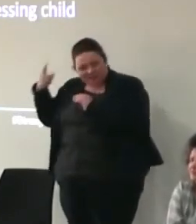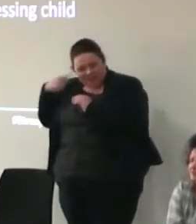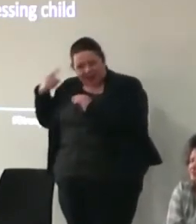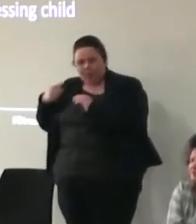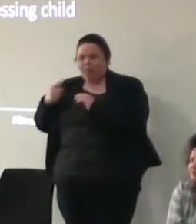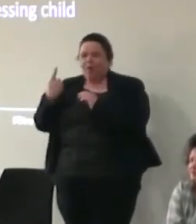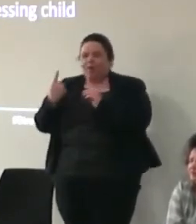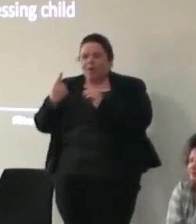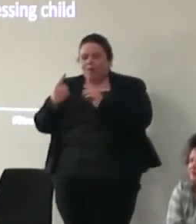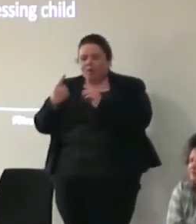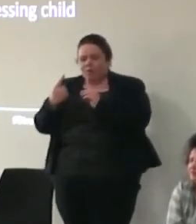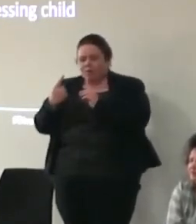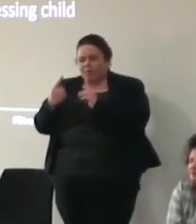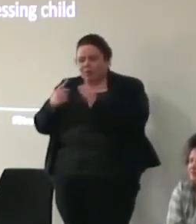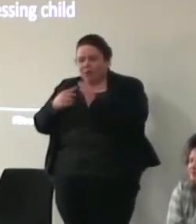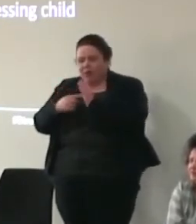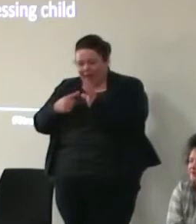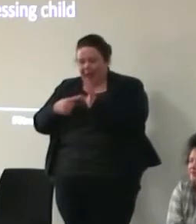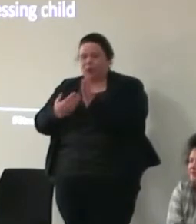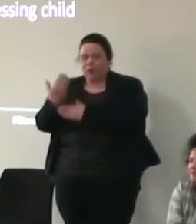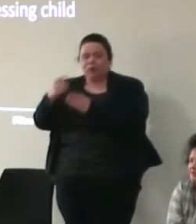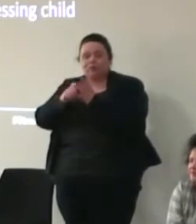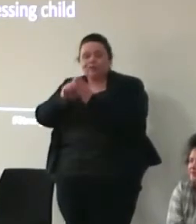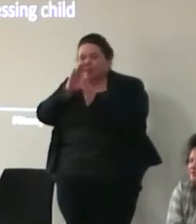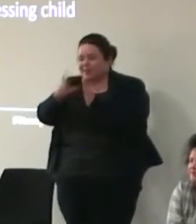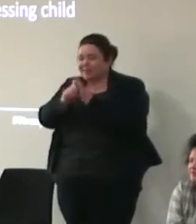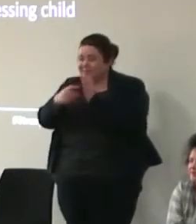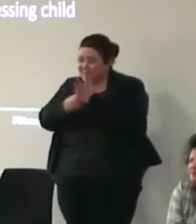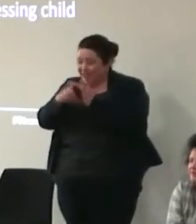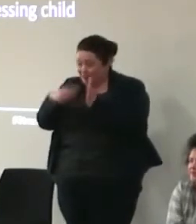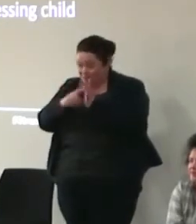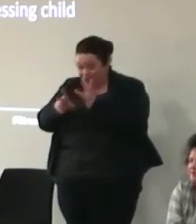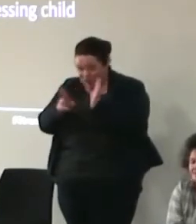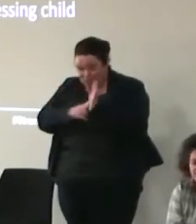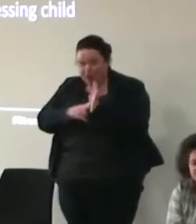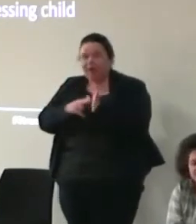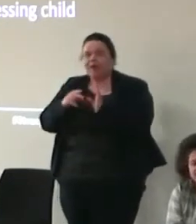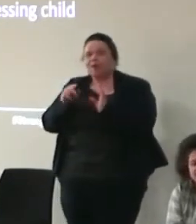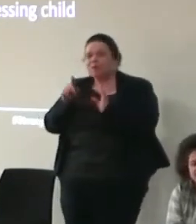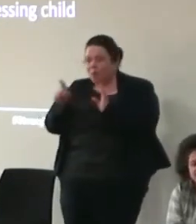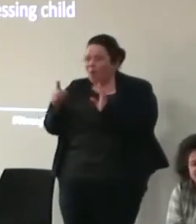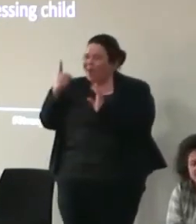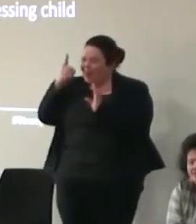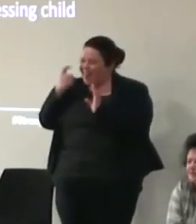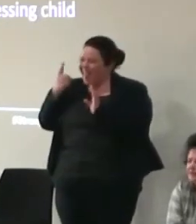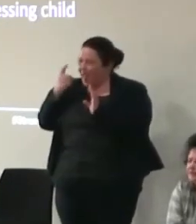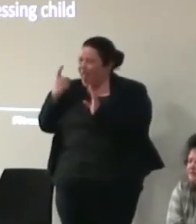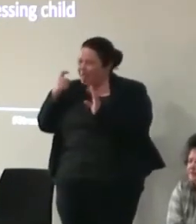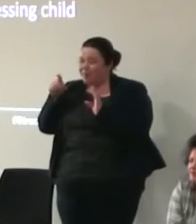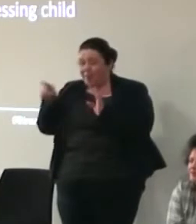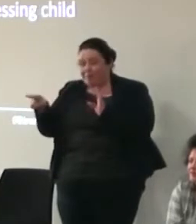direction and we saw a role there very much in bringing them together for the action research and it really did enable them to